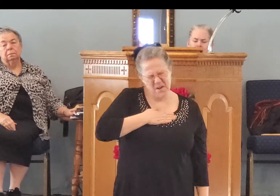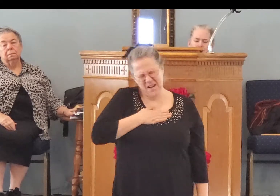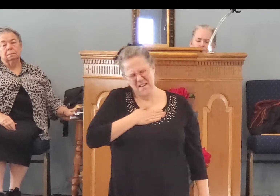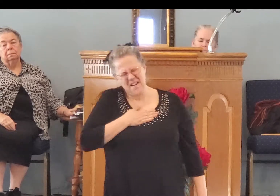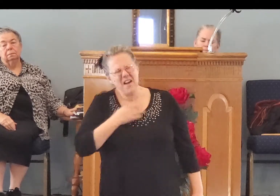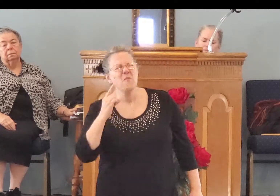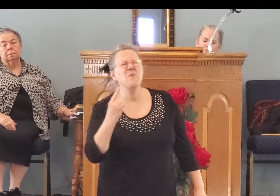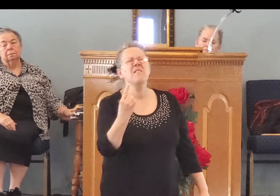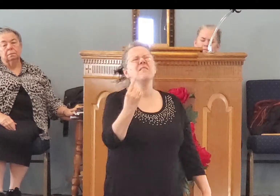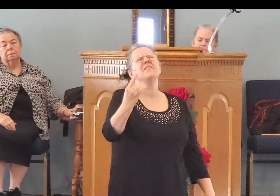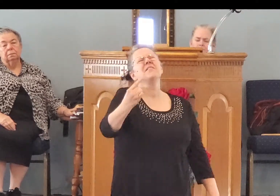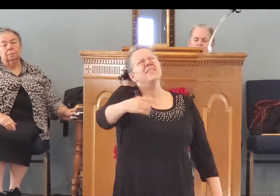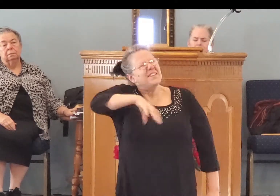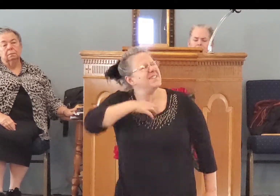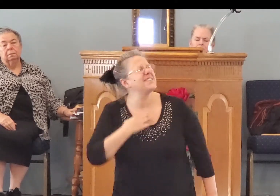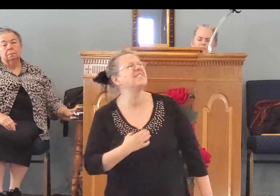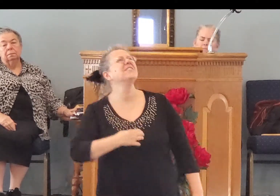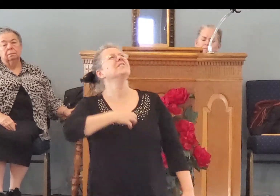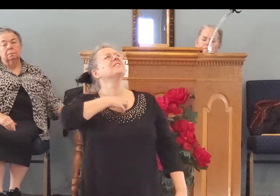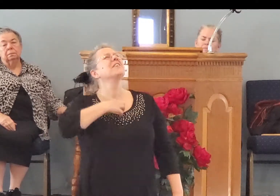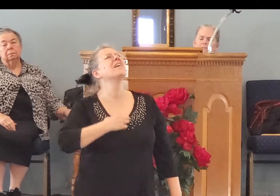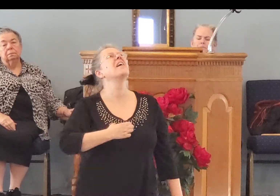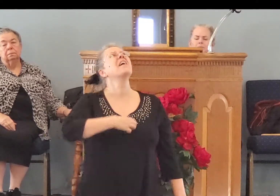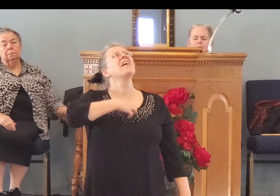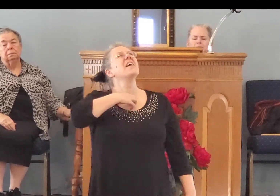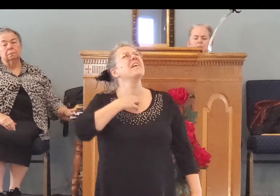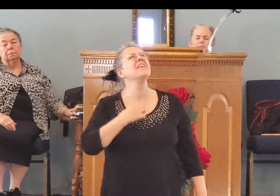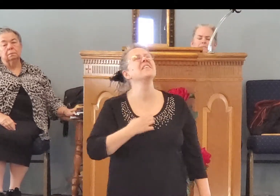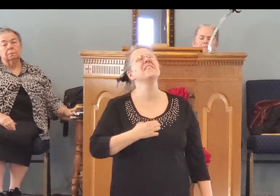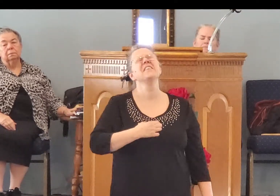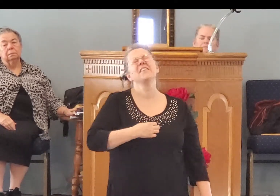are my one desire